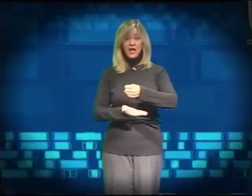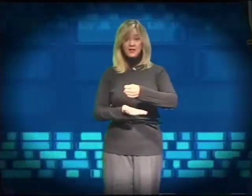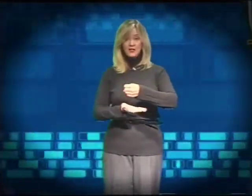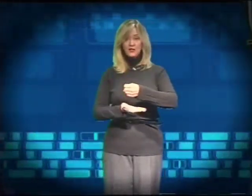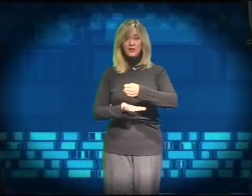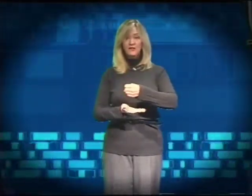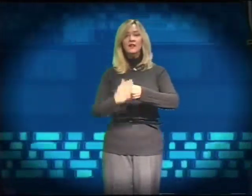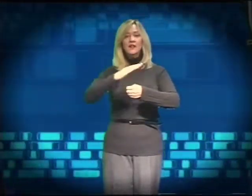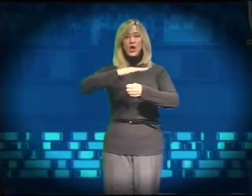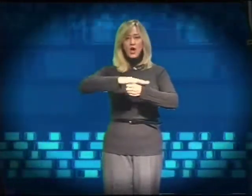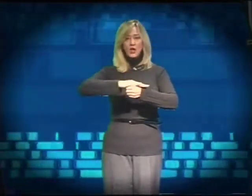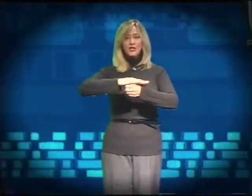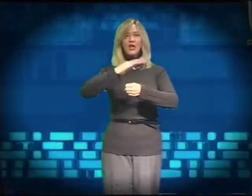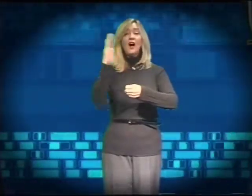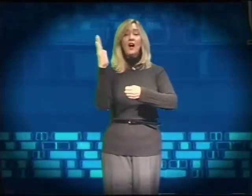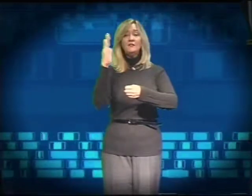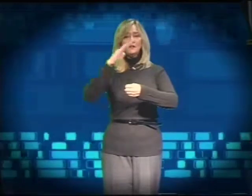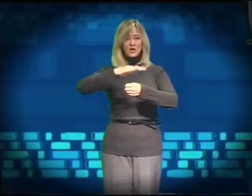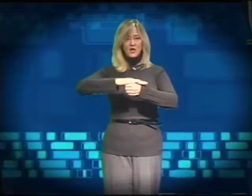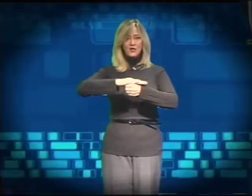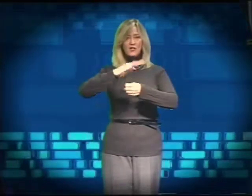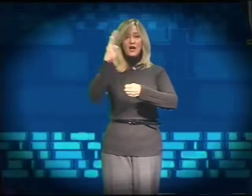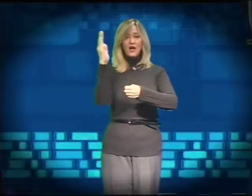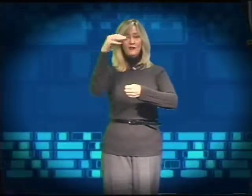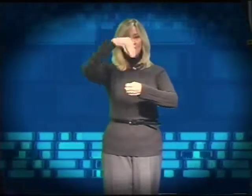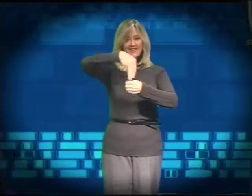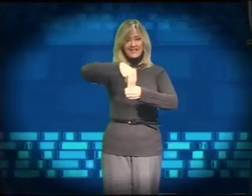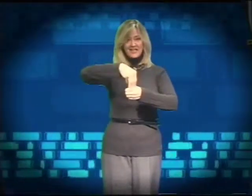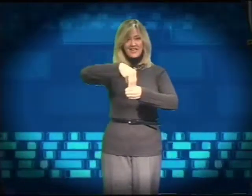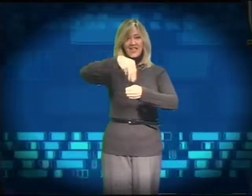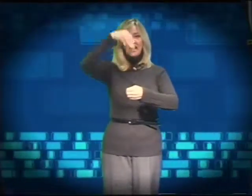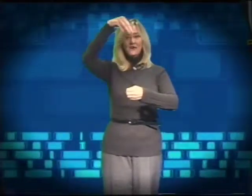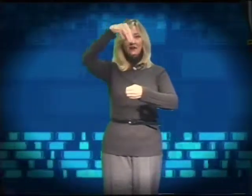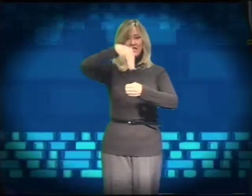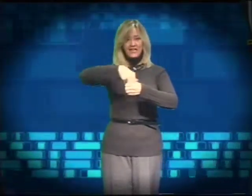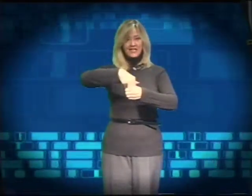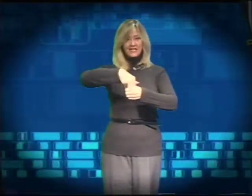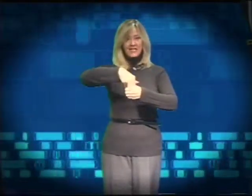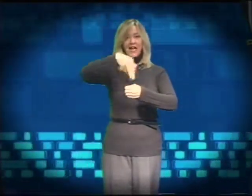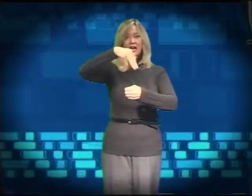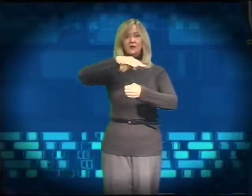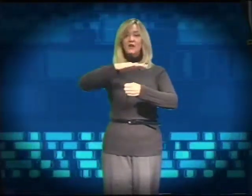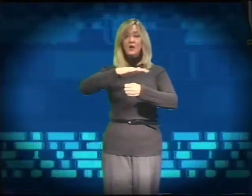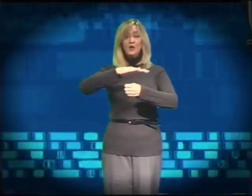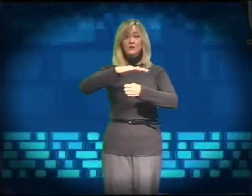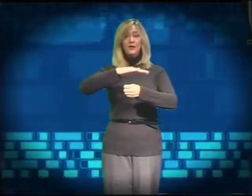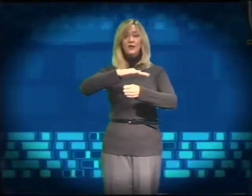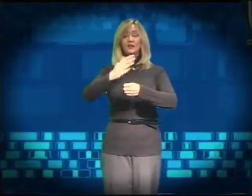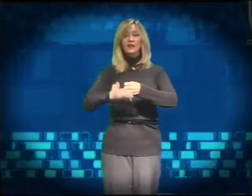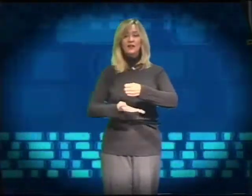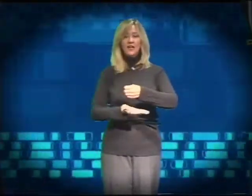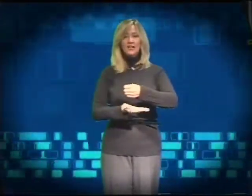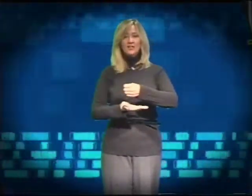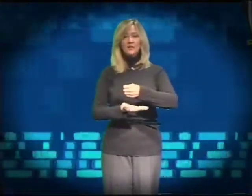under. On, off, on, off, in, out, in, out, over, under. Under,